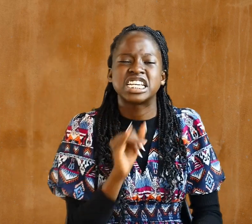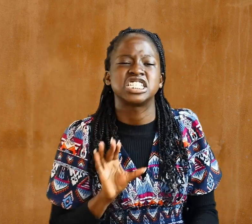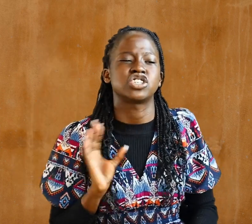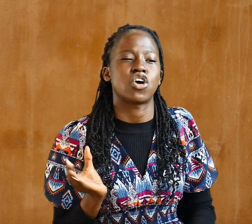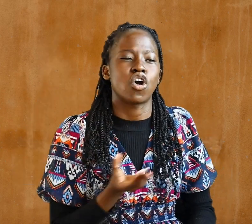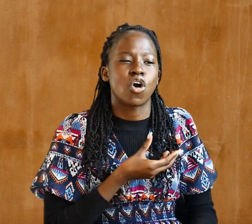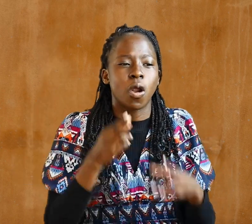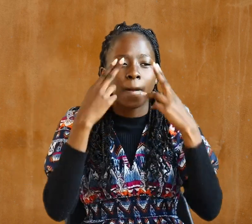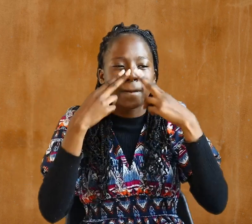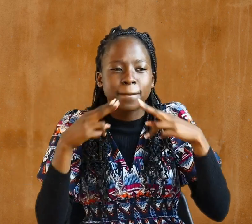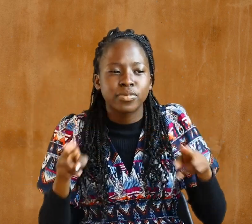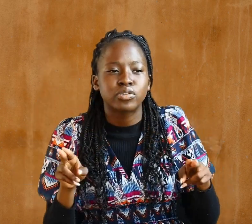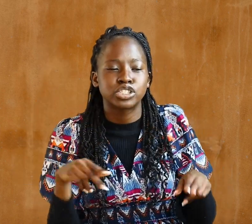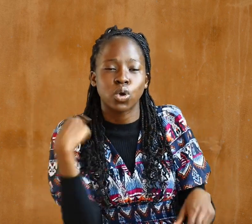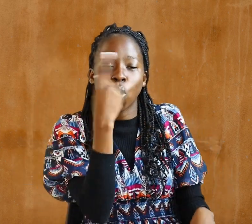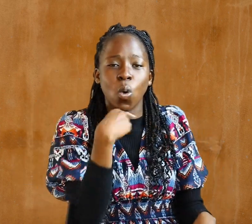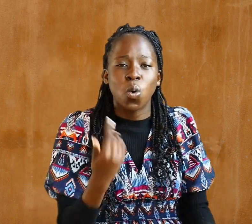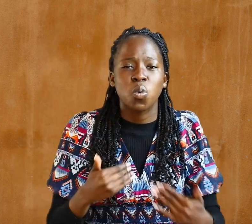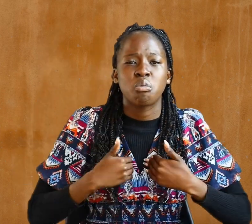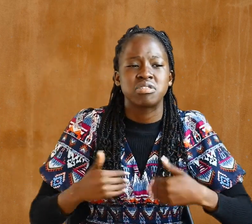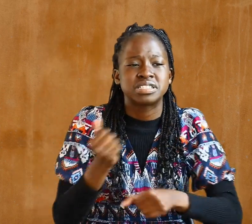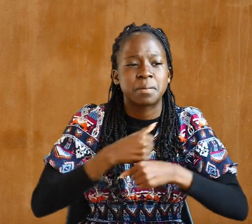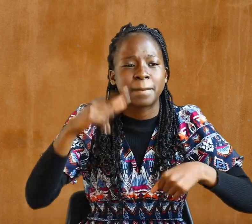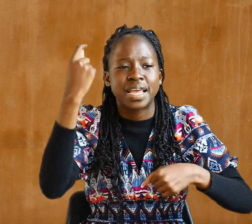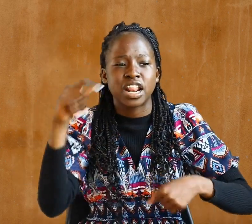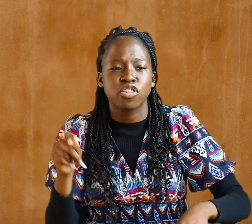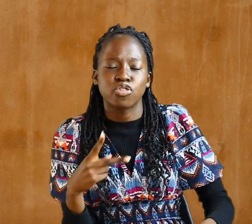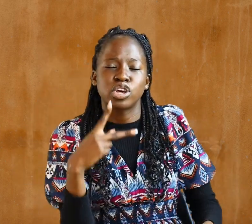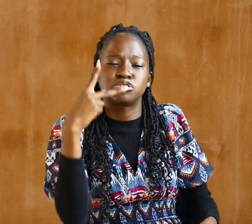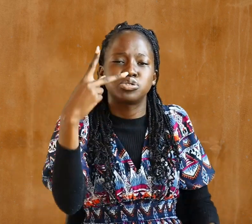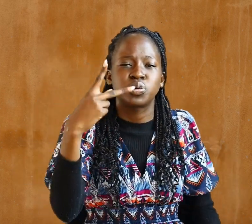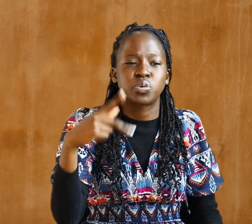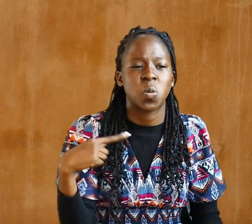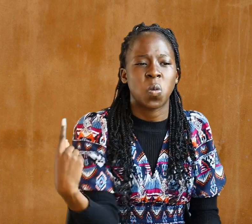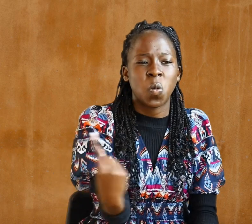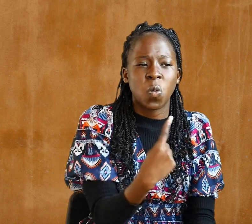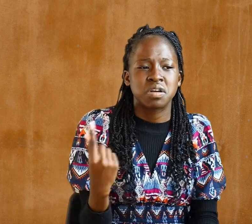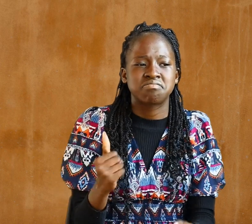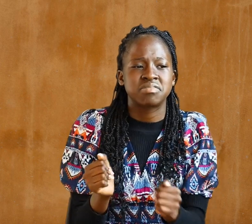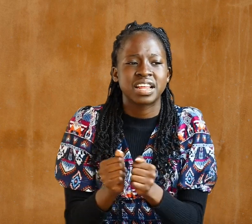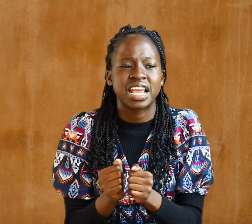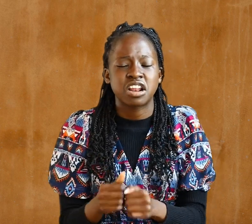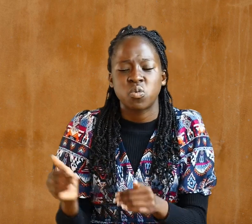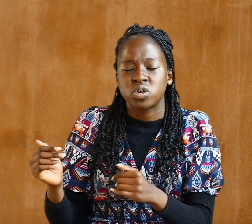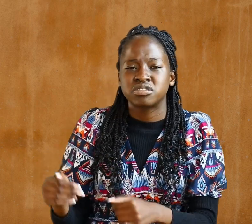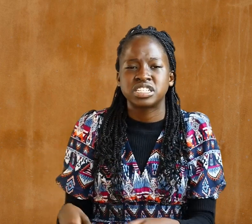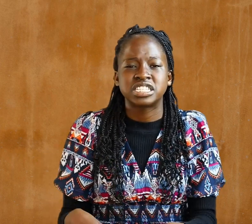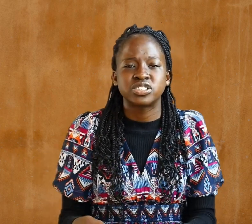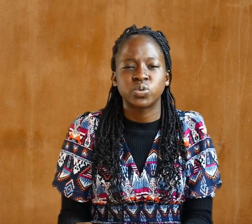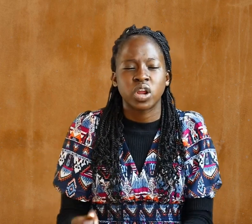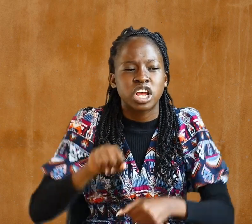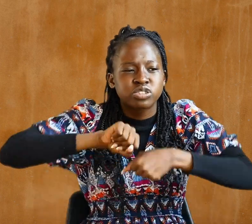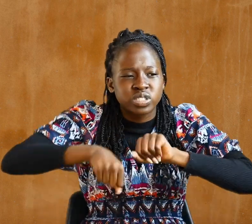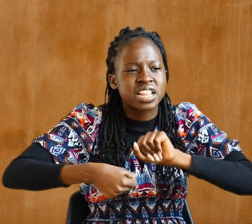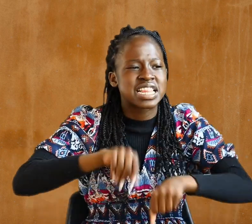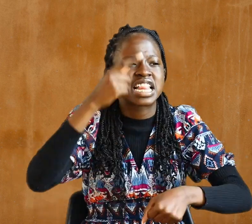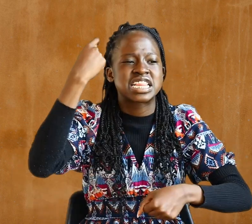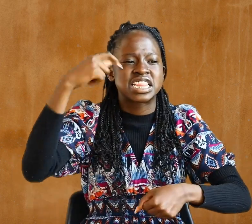who made the two groups one and has destroyed the barrier, the dividing wall of